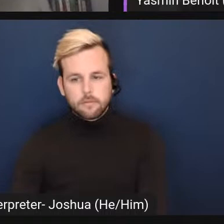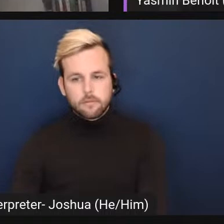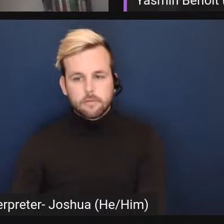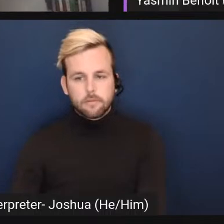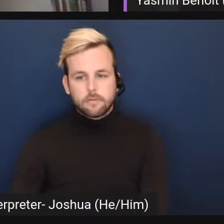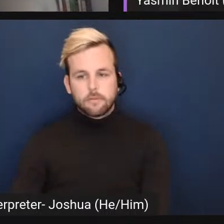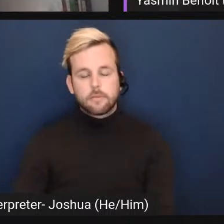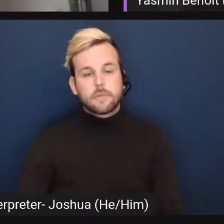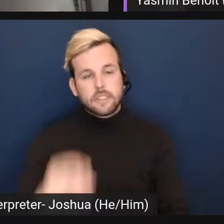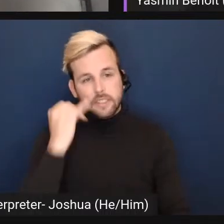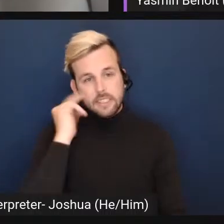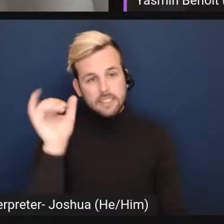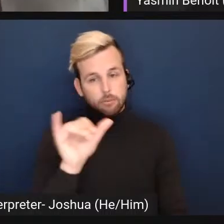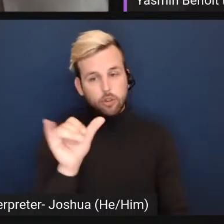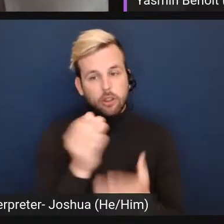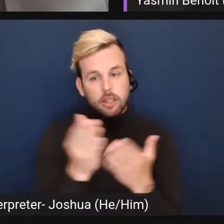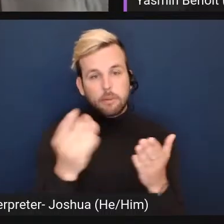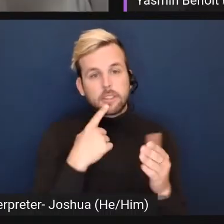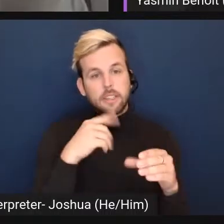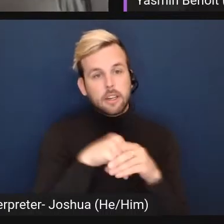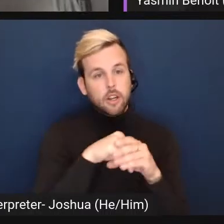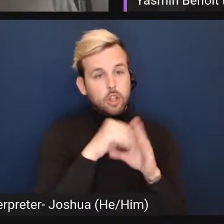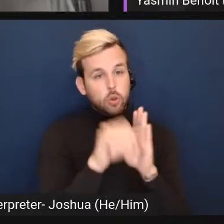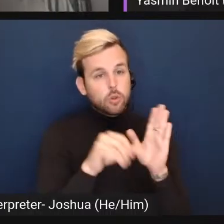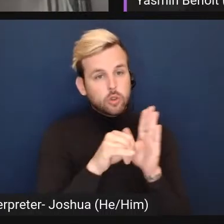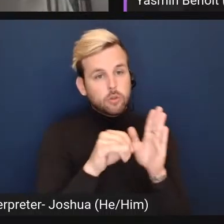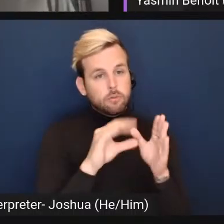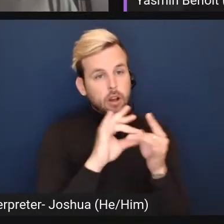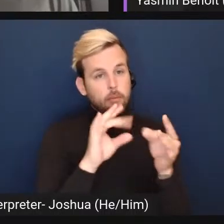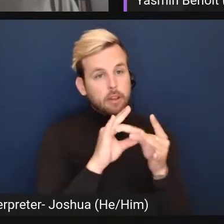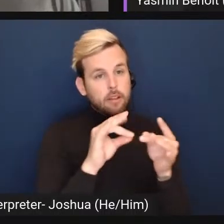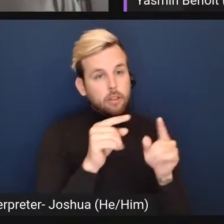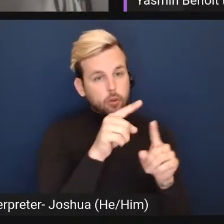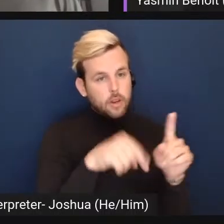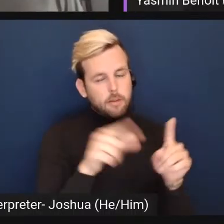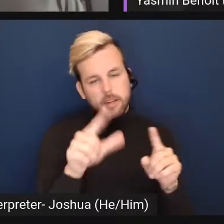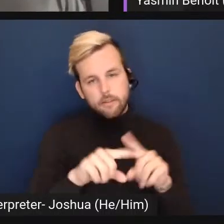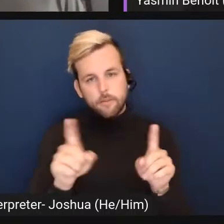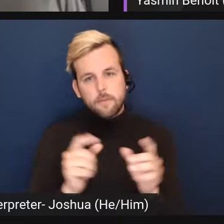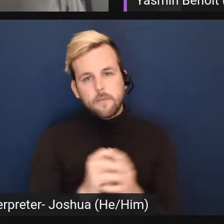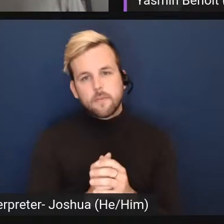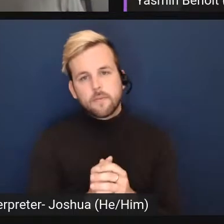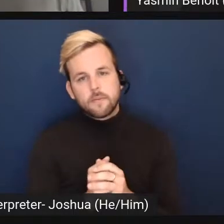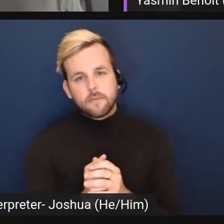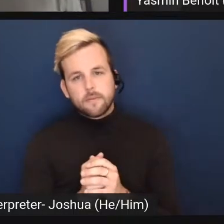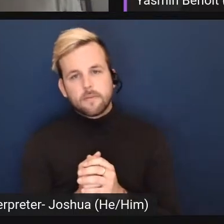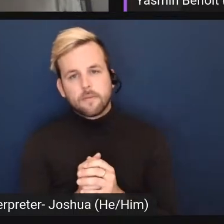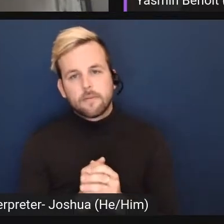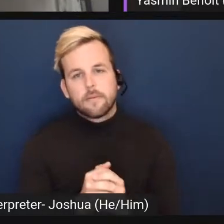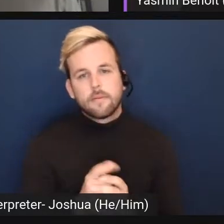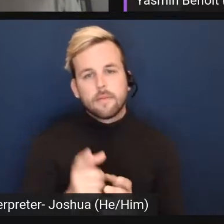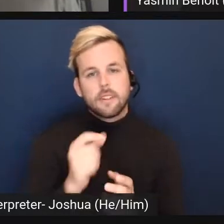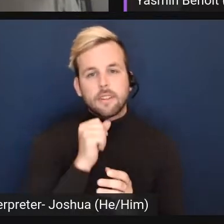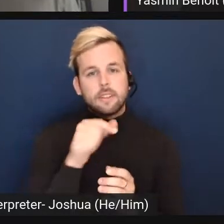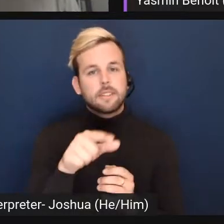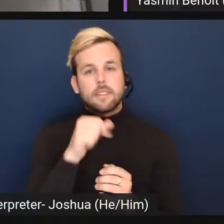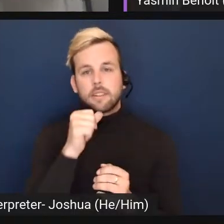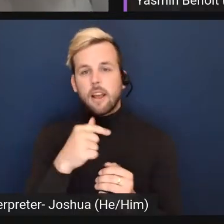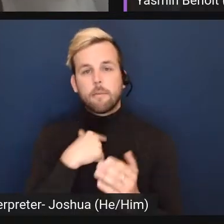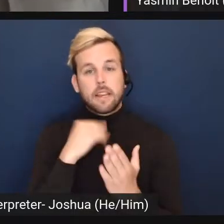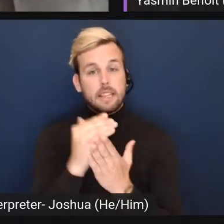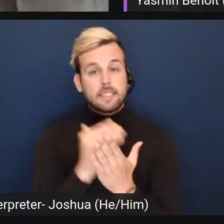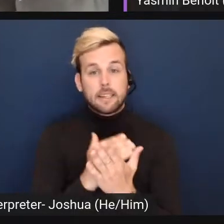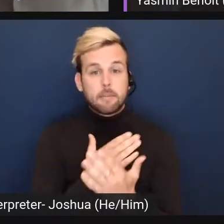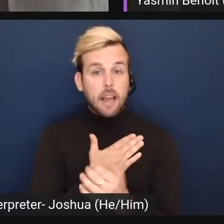similar thing being said in the YouTube comment thread, that's why that language is a little bit different. This is not me saying my, this is not me listing